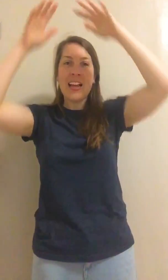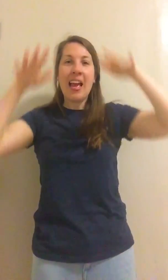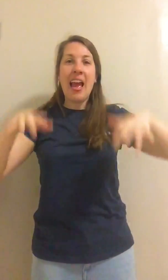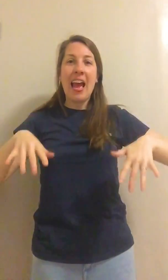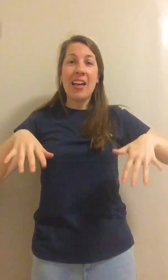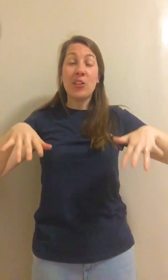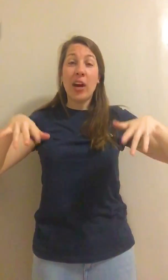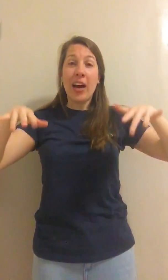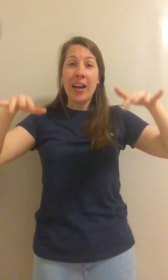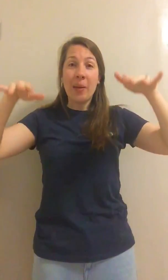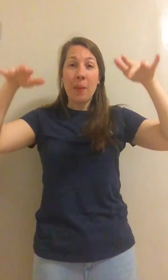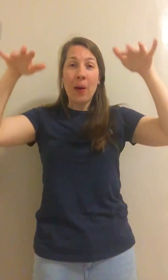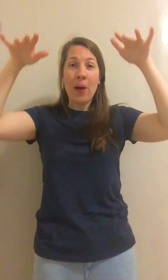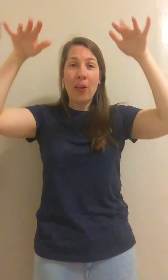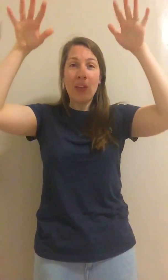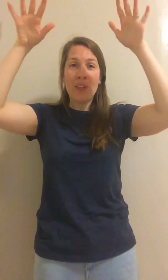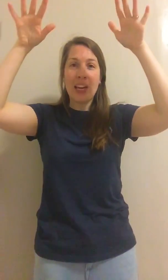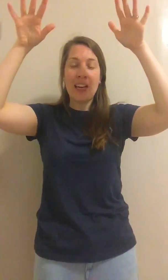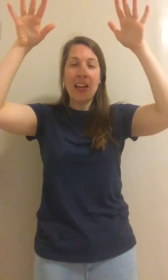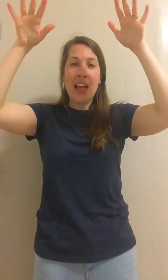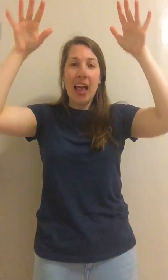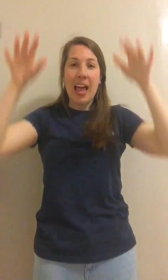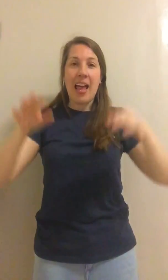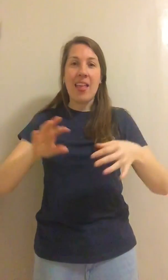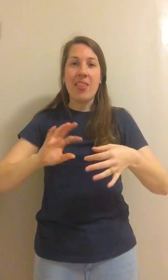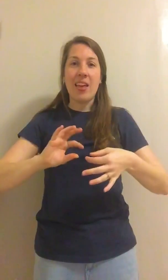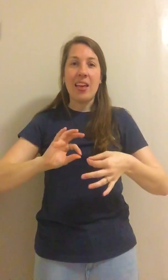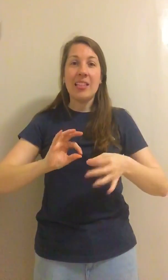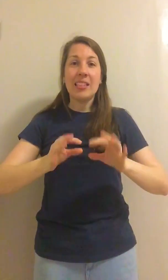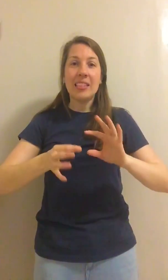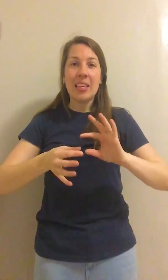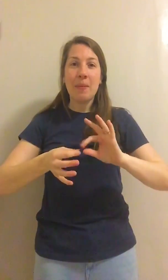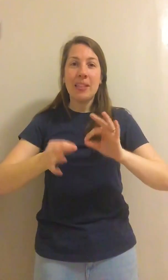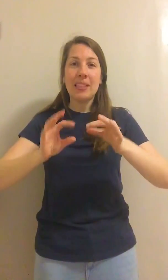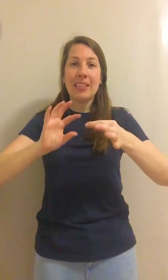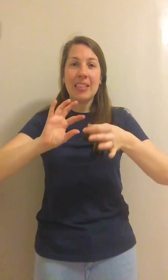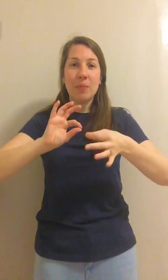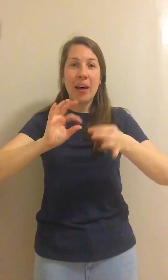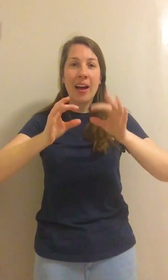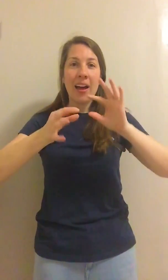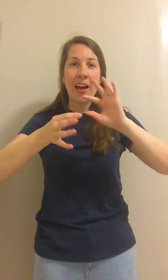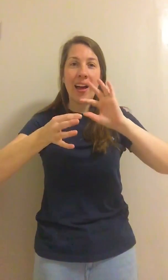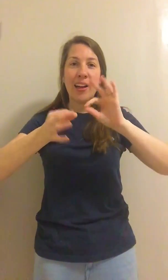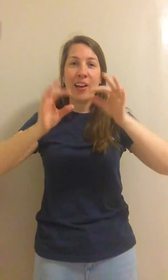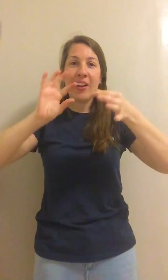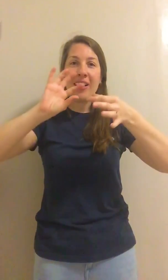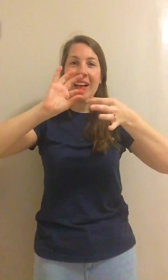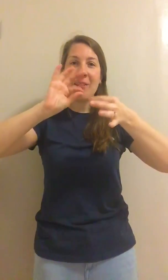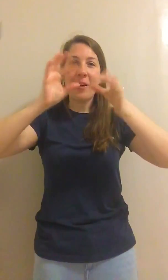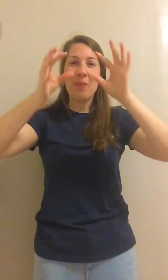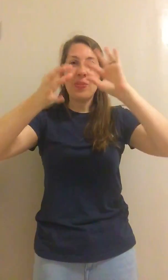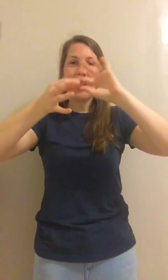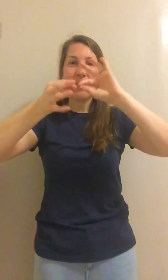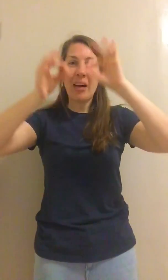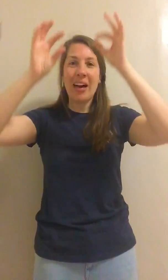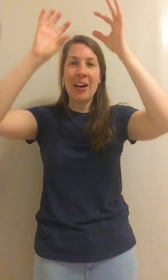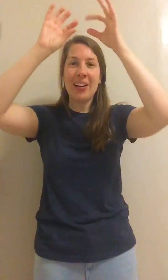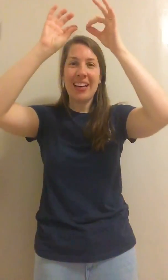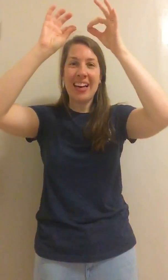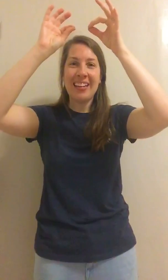and dried up all the rain. And the itsy-bisty spider climbed up the spout again.